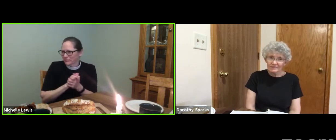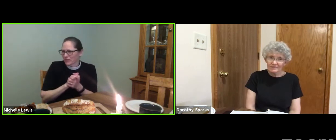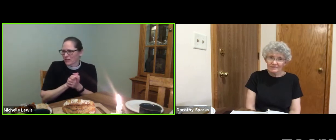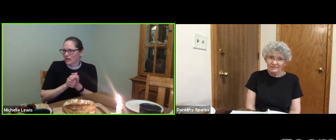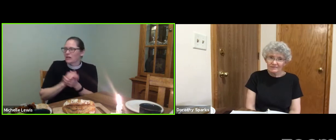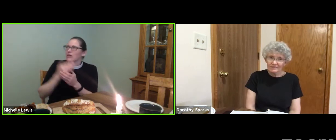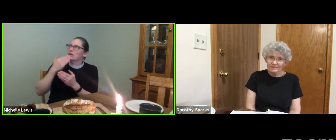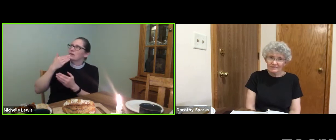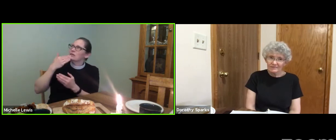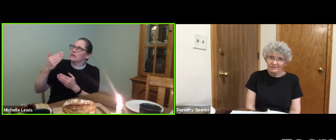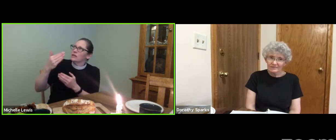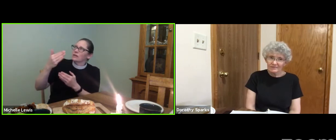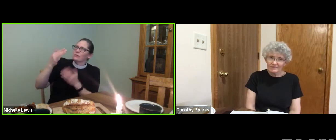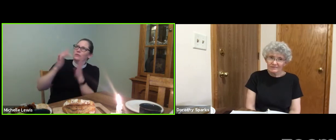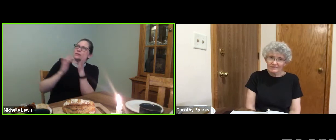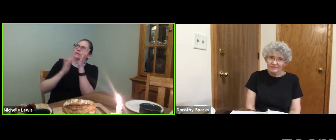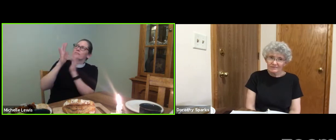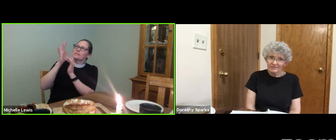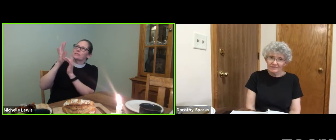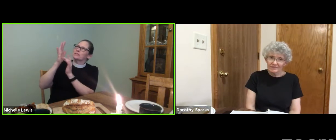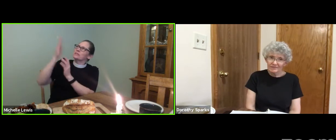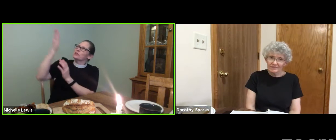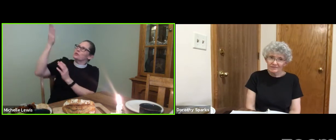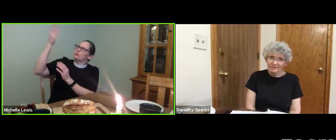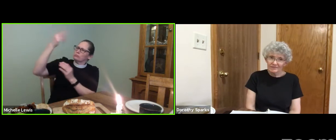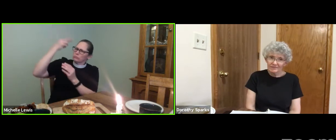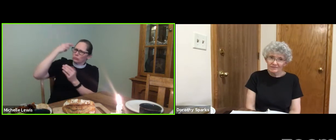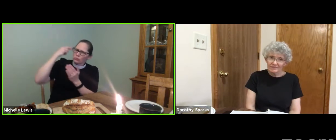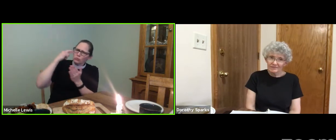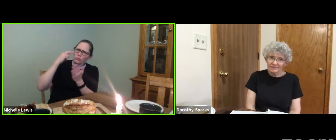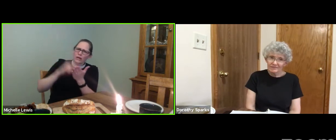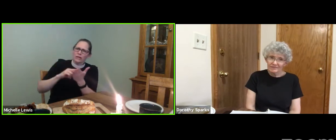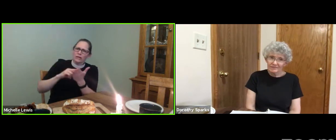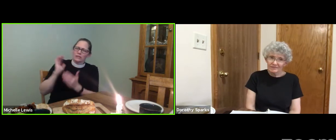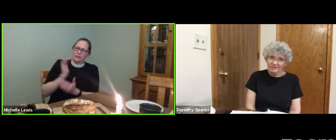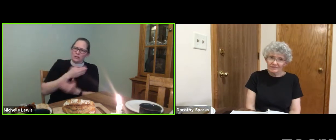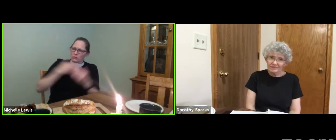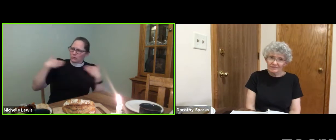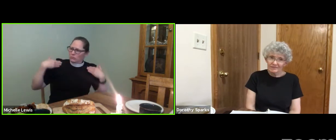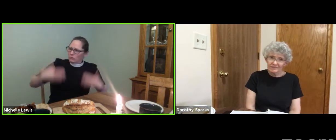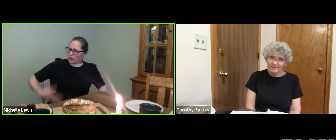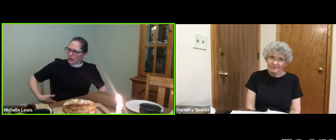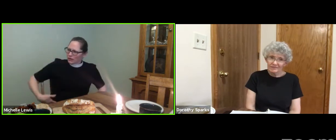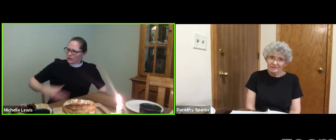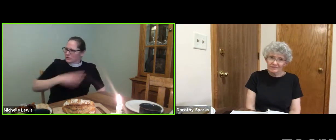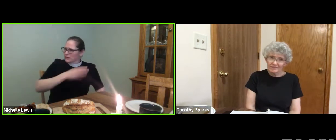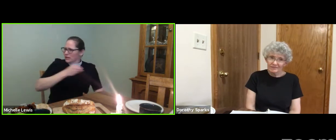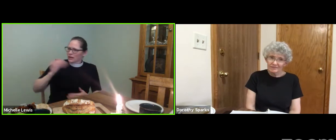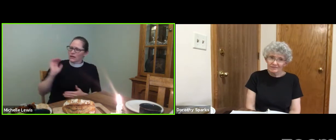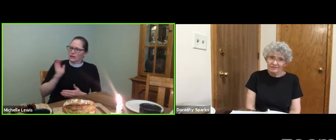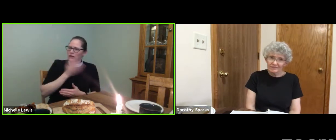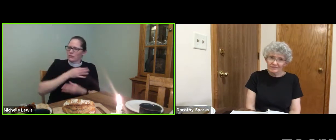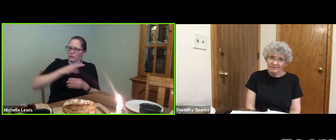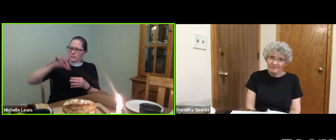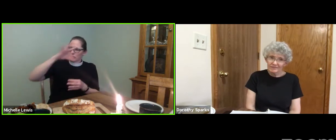We thank God that Jesus recognizes our bodies and our spirits.